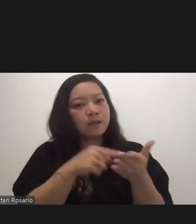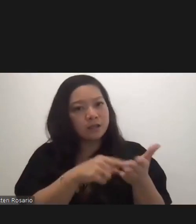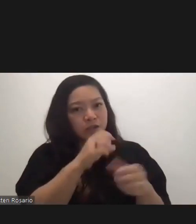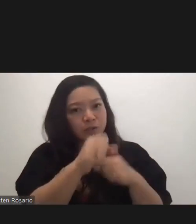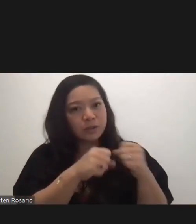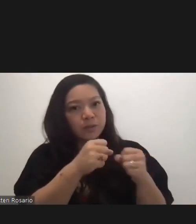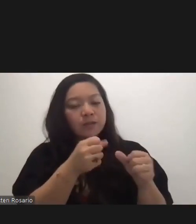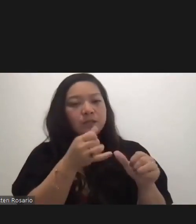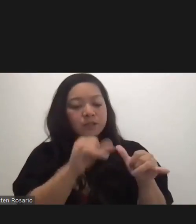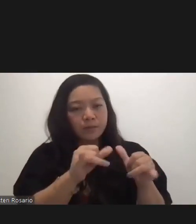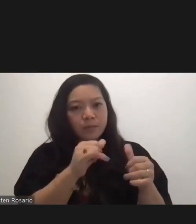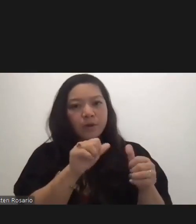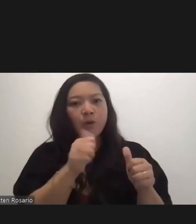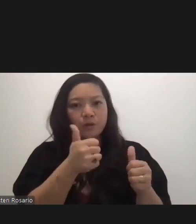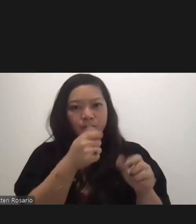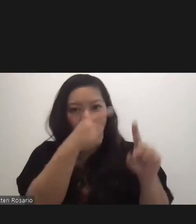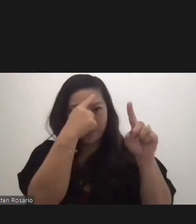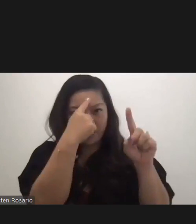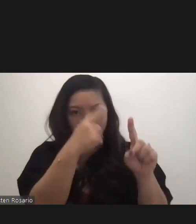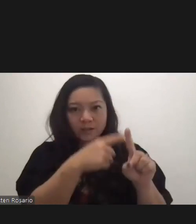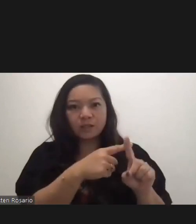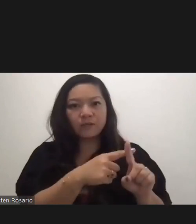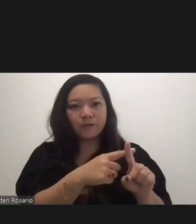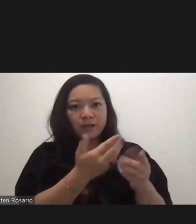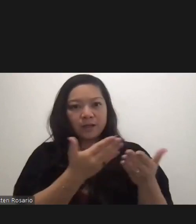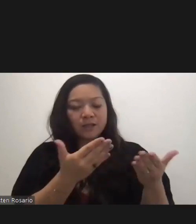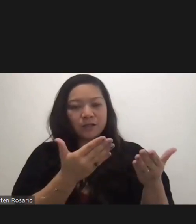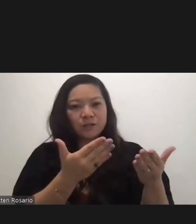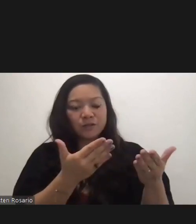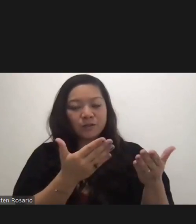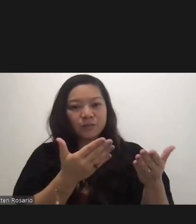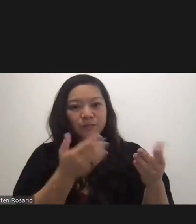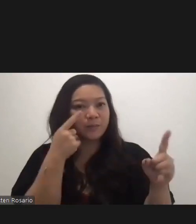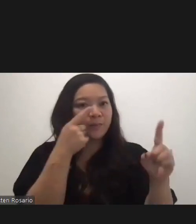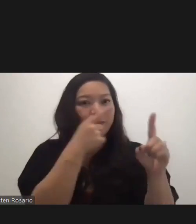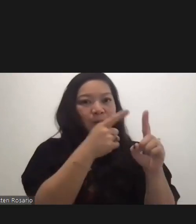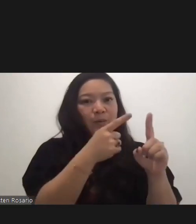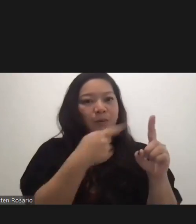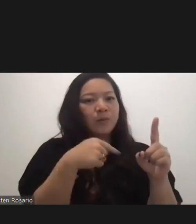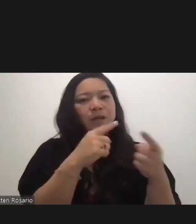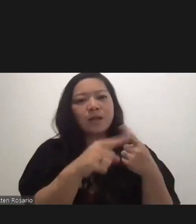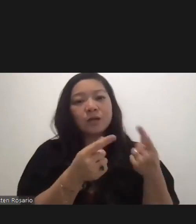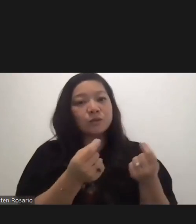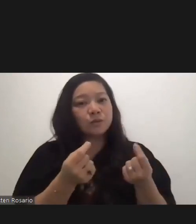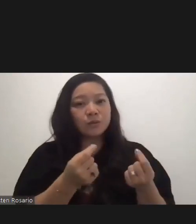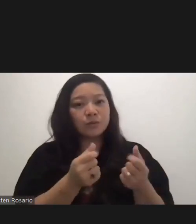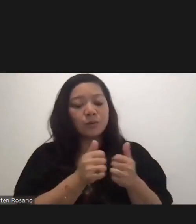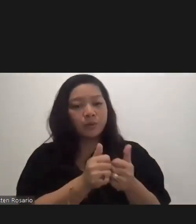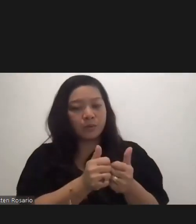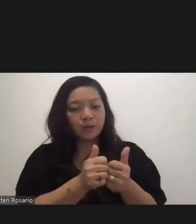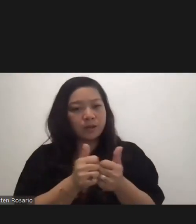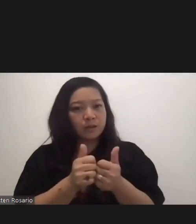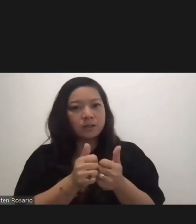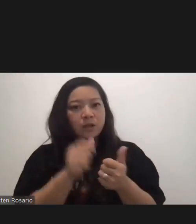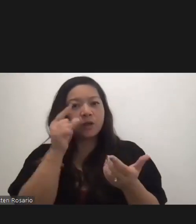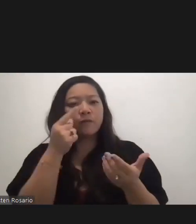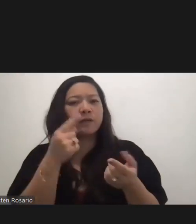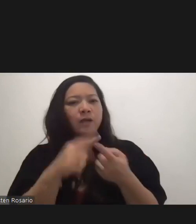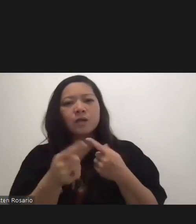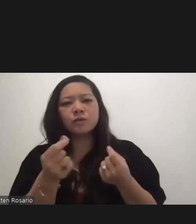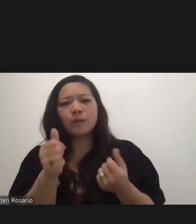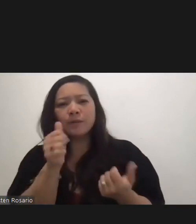also a very positive thing to achieve. But we cannot do this. I can't do it by myself.